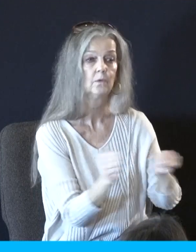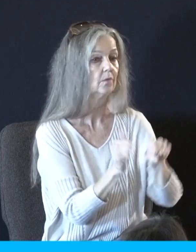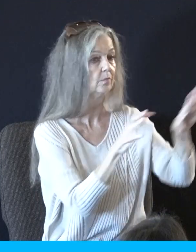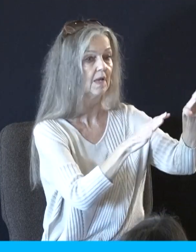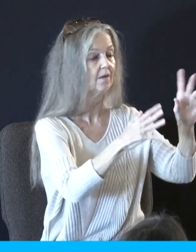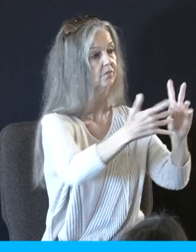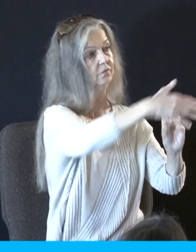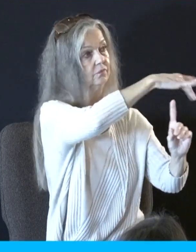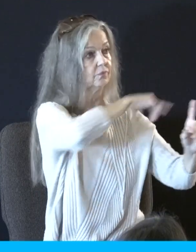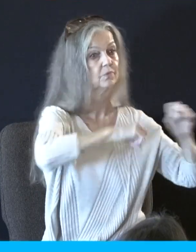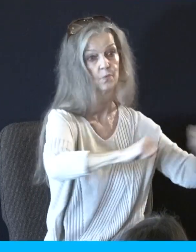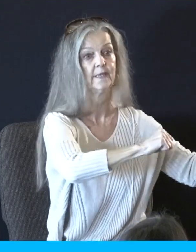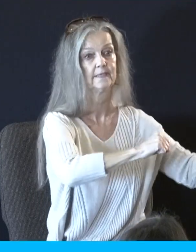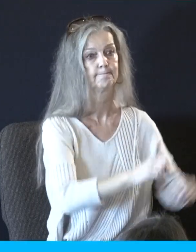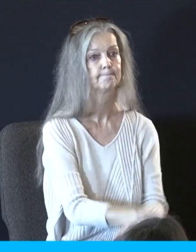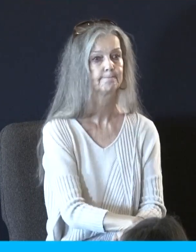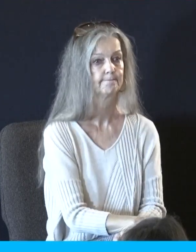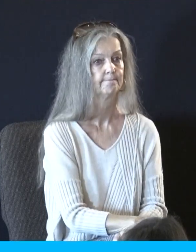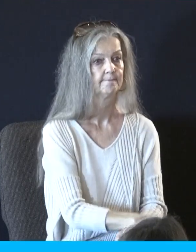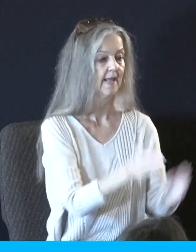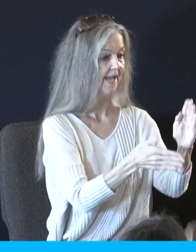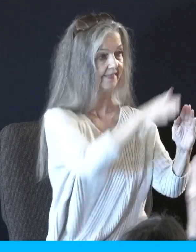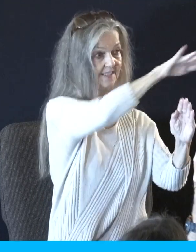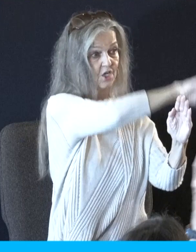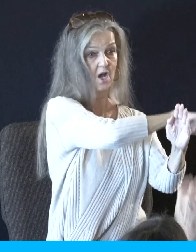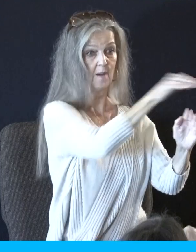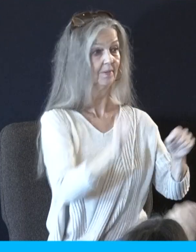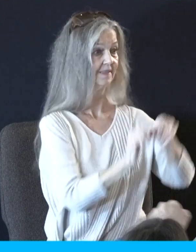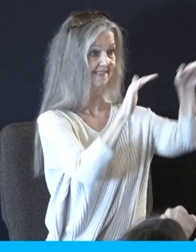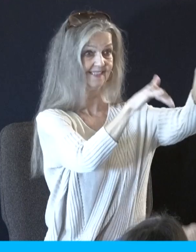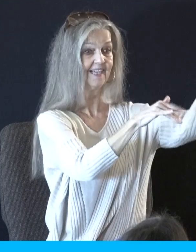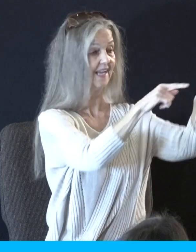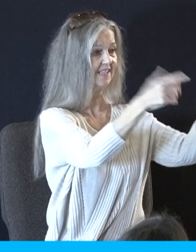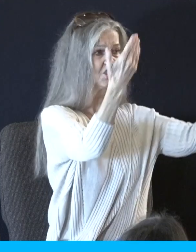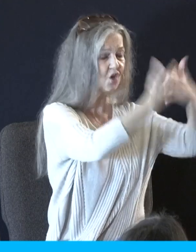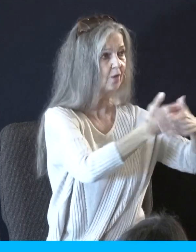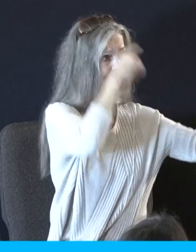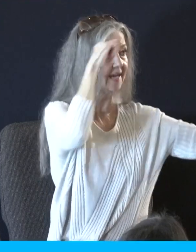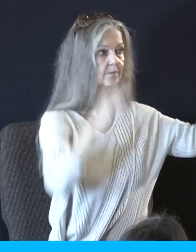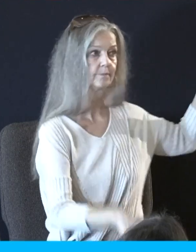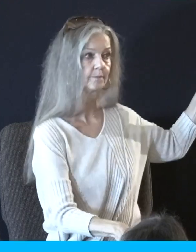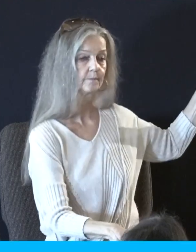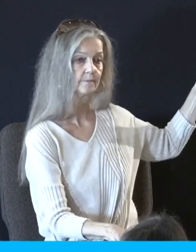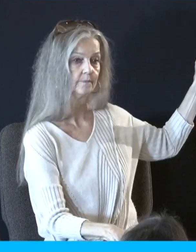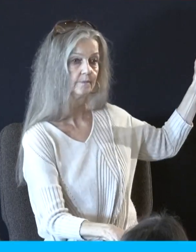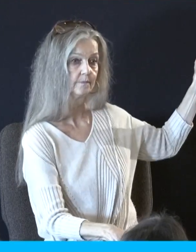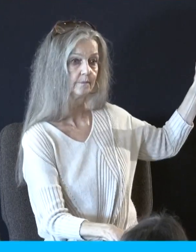violently. The top of these mountains are dark showing signs of burnt marks. The outer